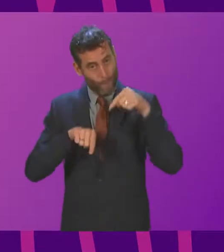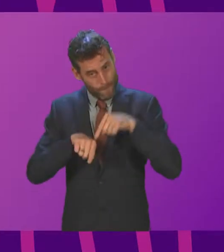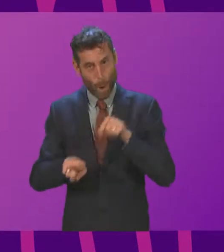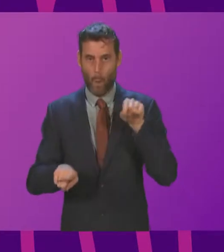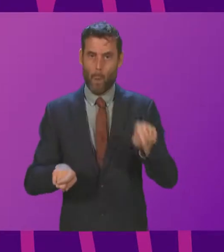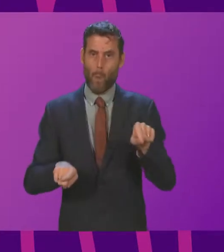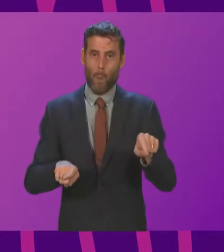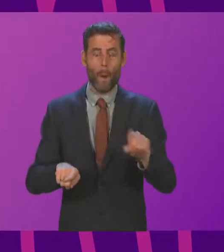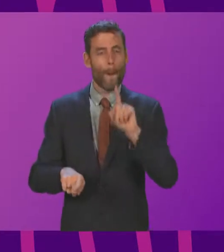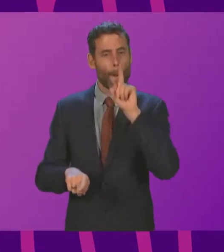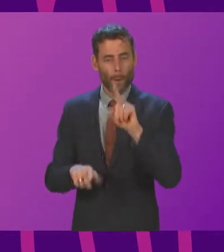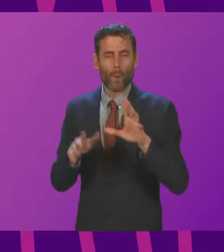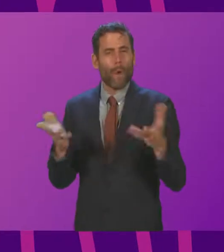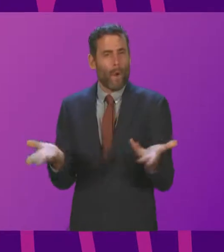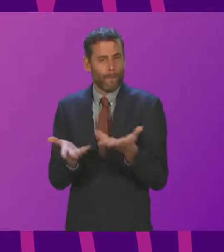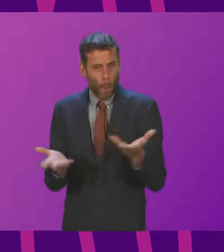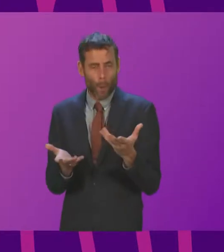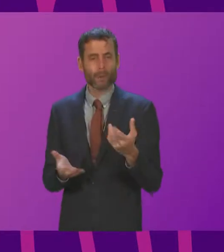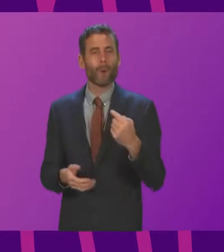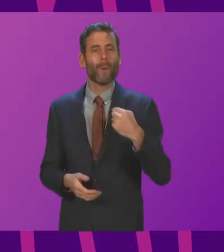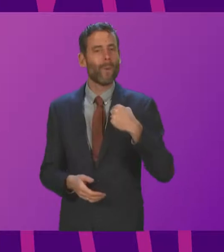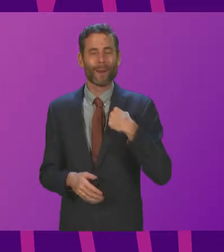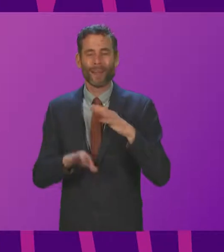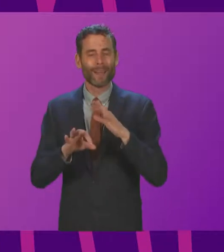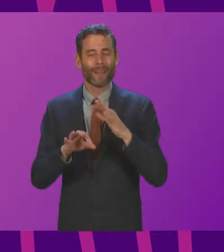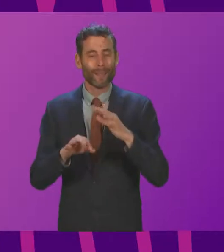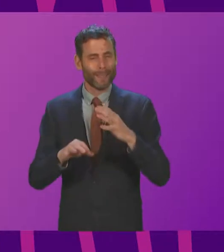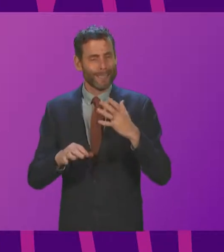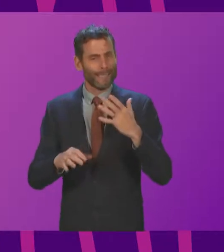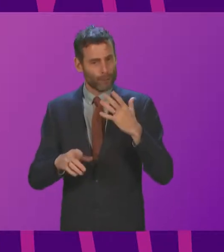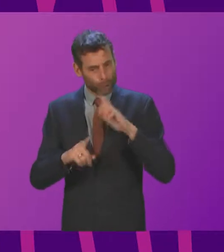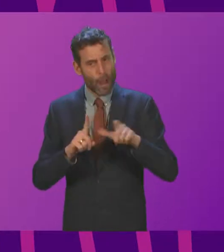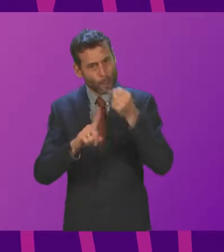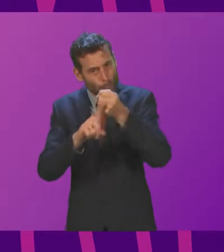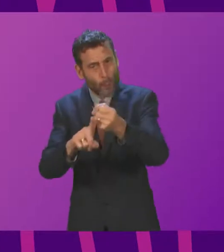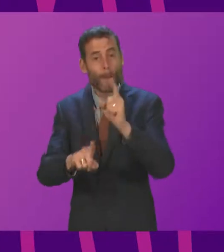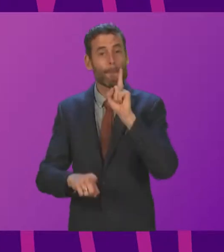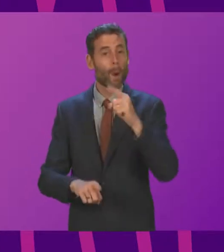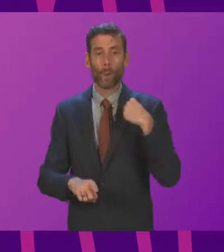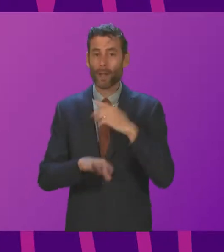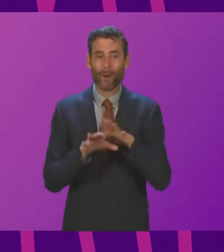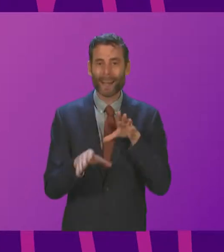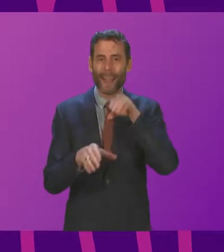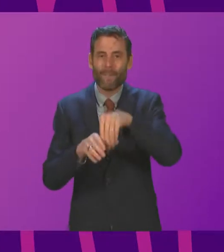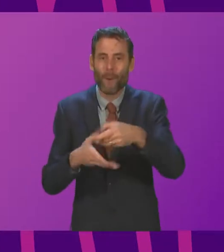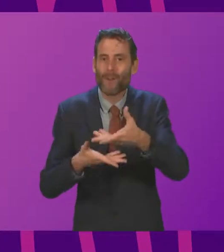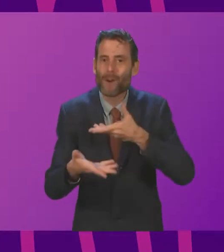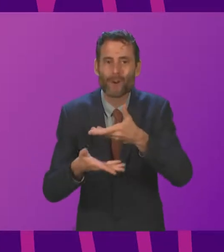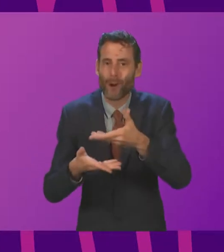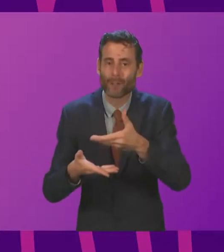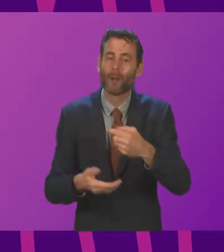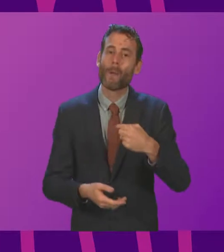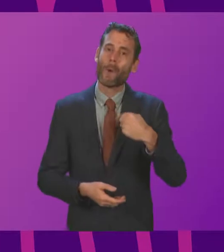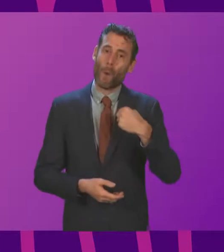others. We are not, unfortunately, directly at the negotiating table. But we have a considerable degree of influence, not least through our co